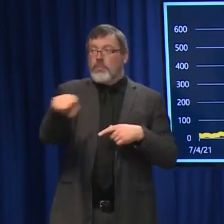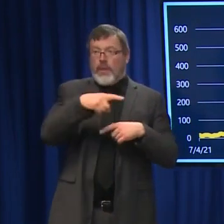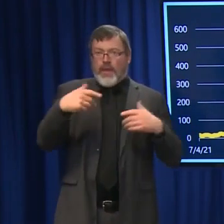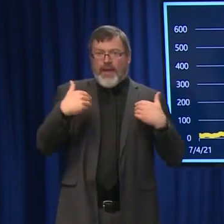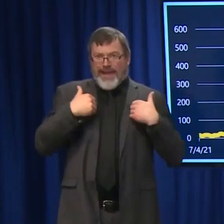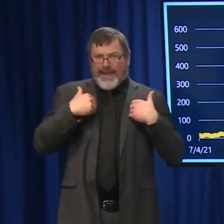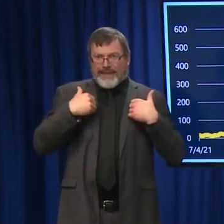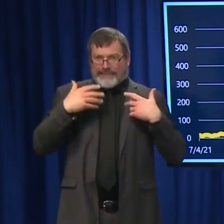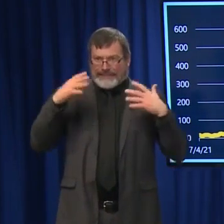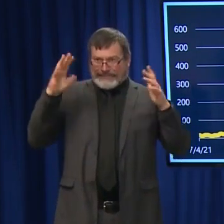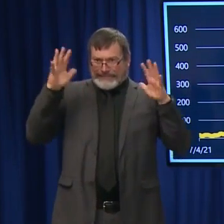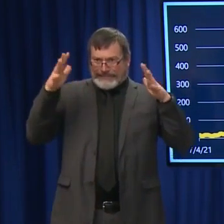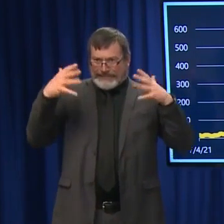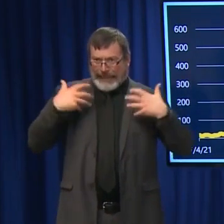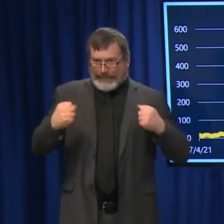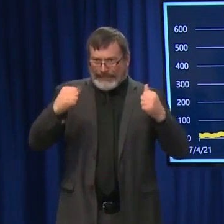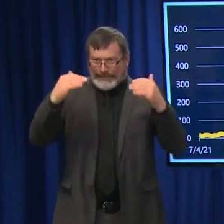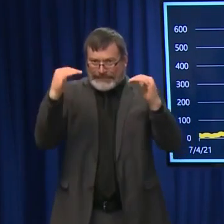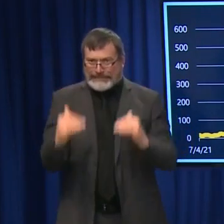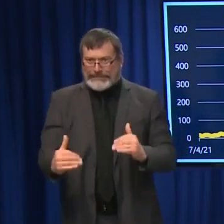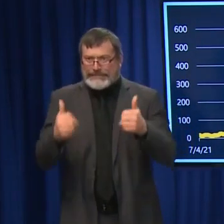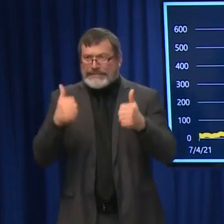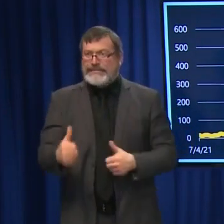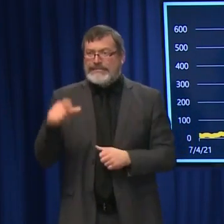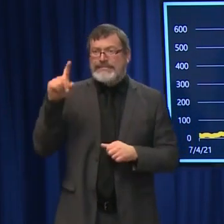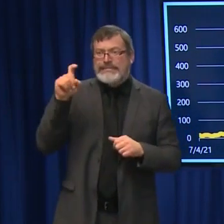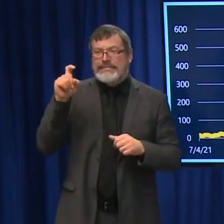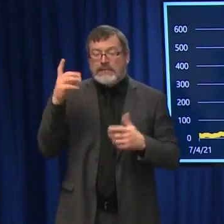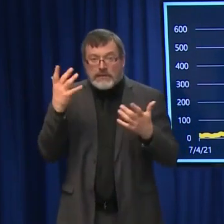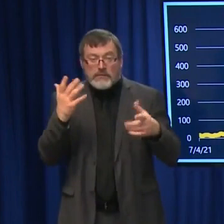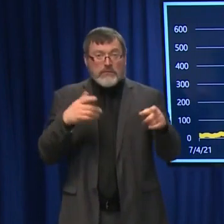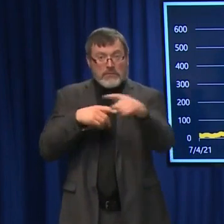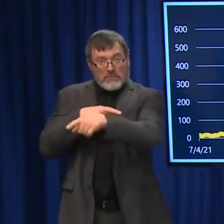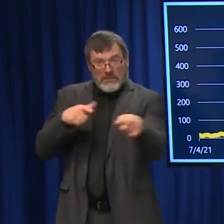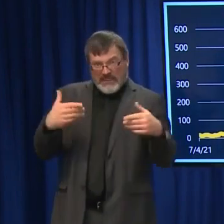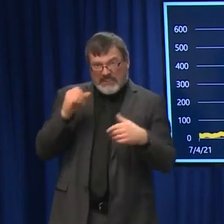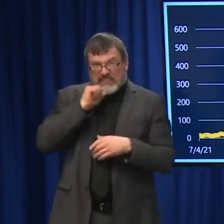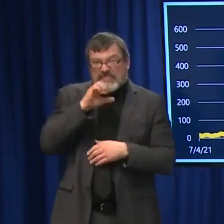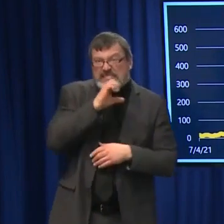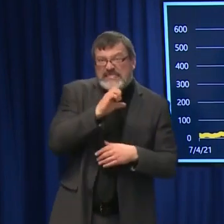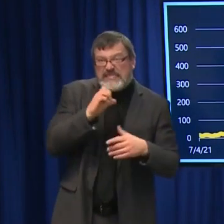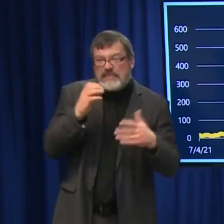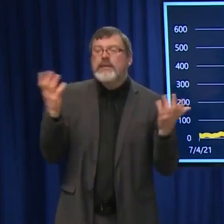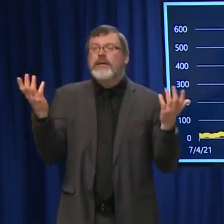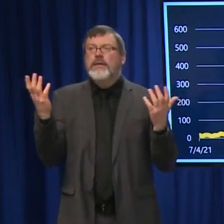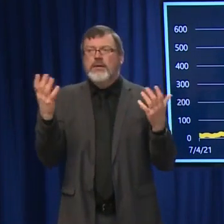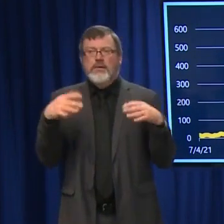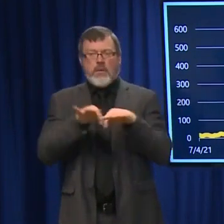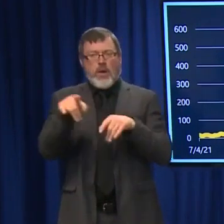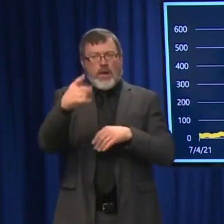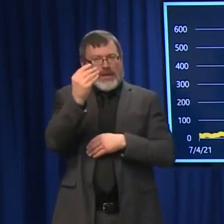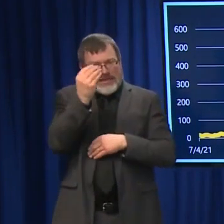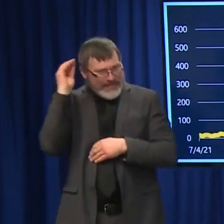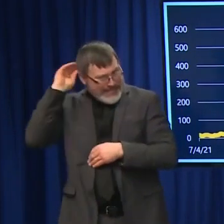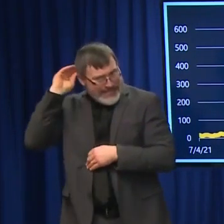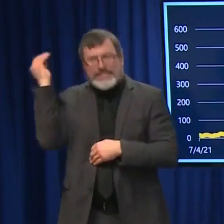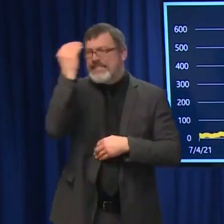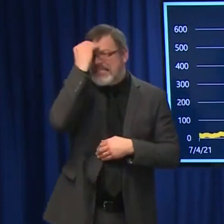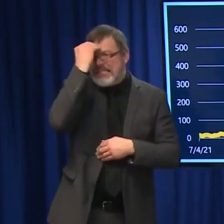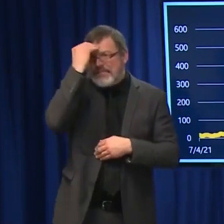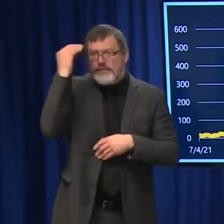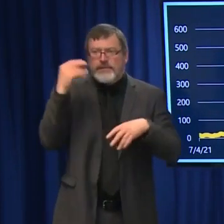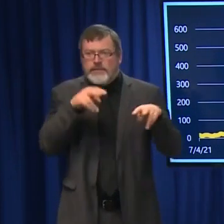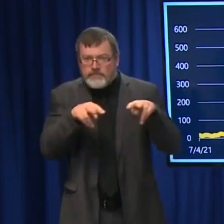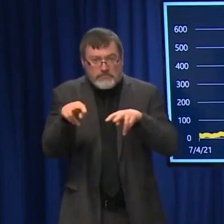elderly parents or whatever it might be. So we just ask folks to be smart about it, maintain social distancing or use a mask where you think it's